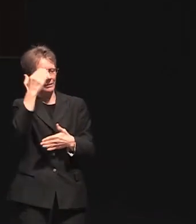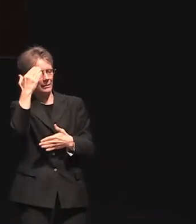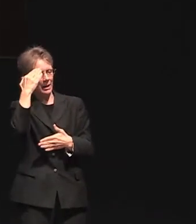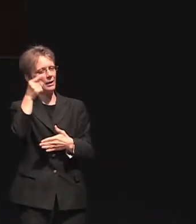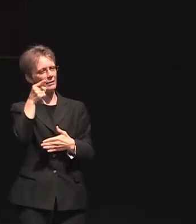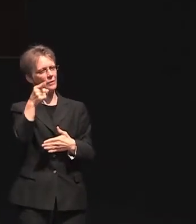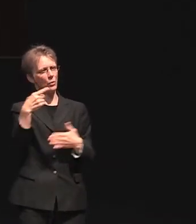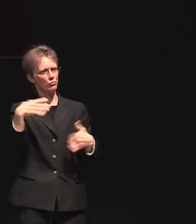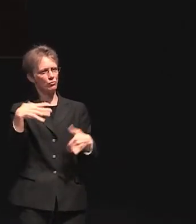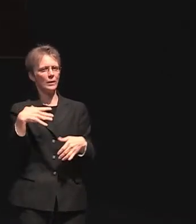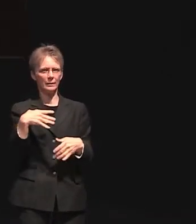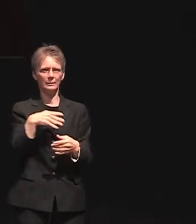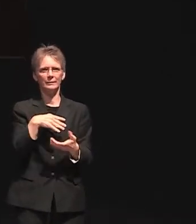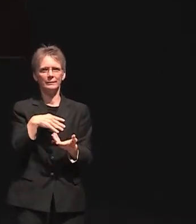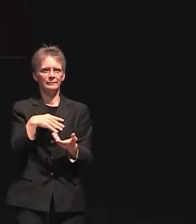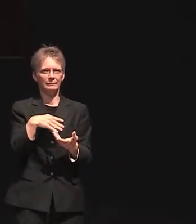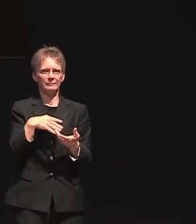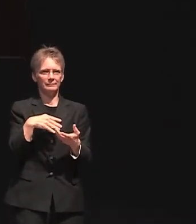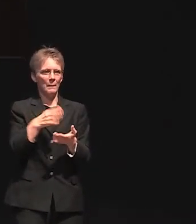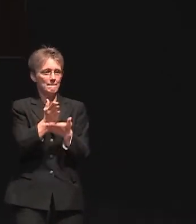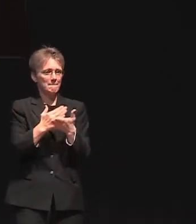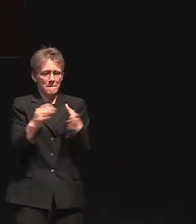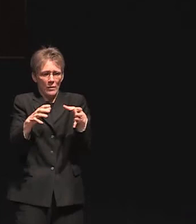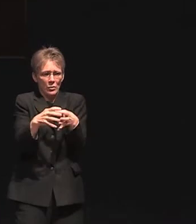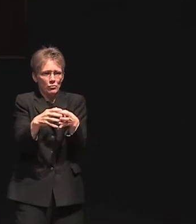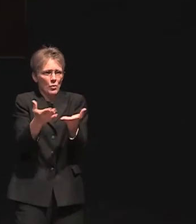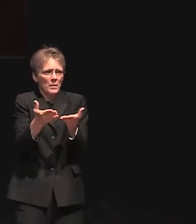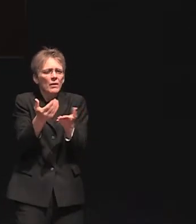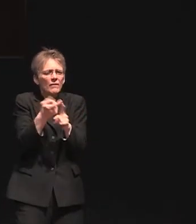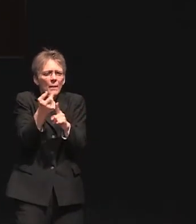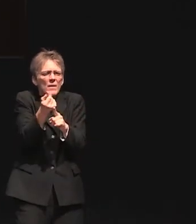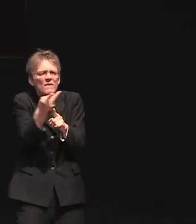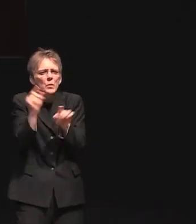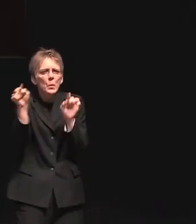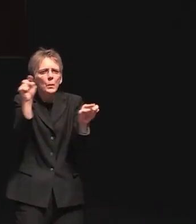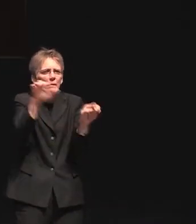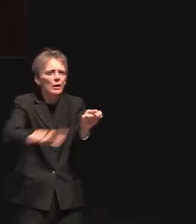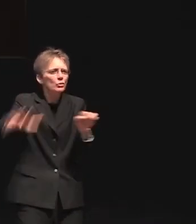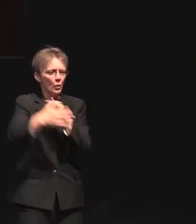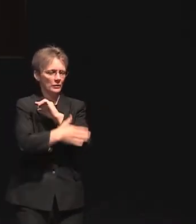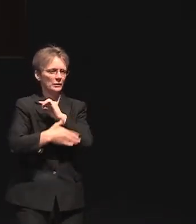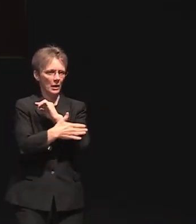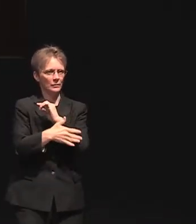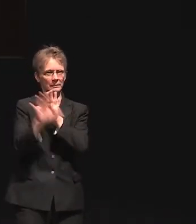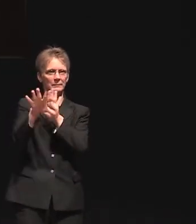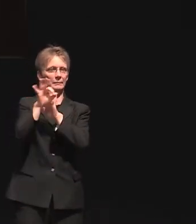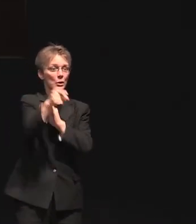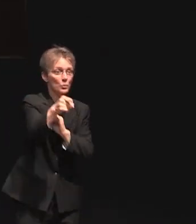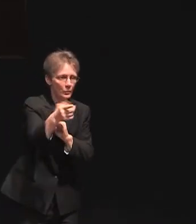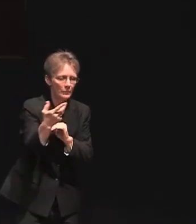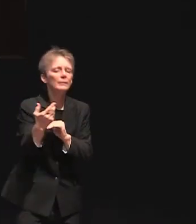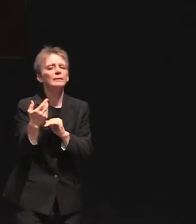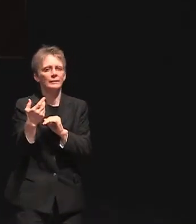select few from across this country who joins us in the cannon in the in the tunnel between the cannon